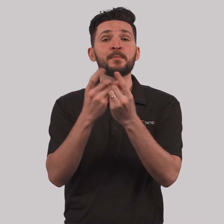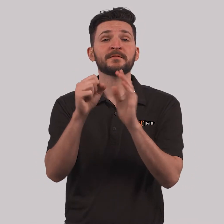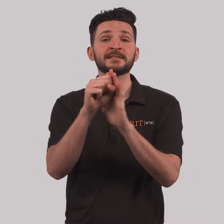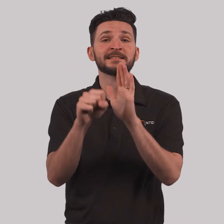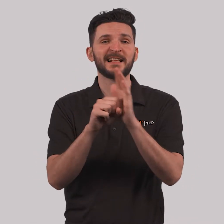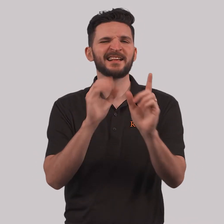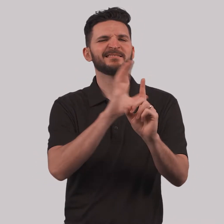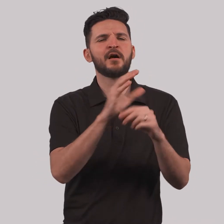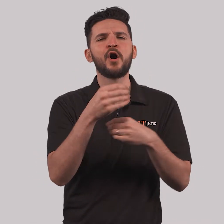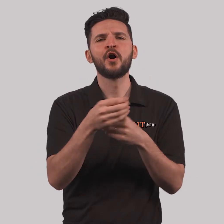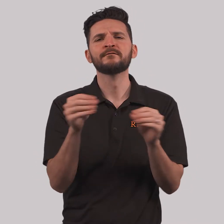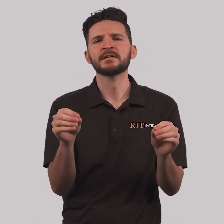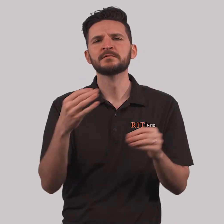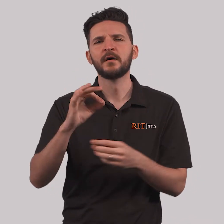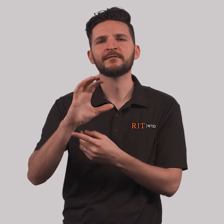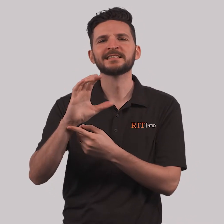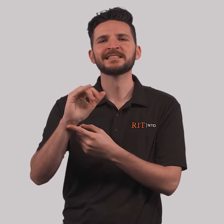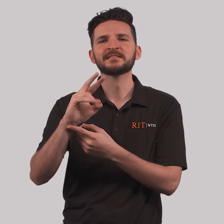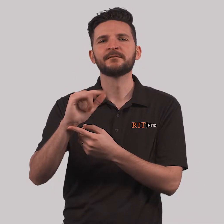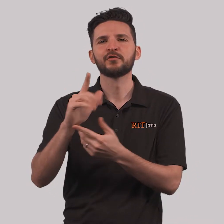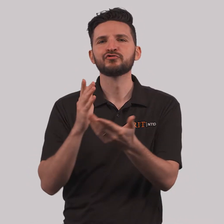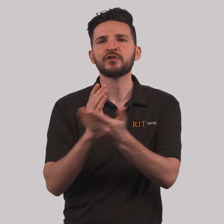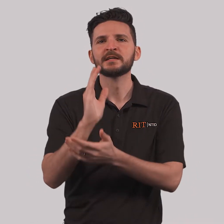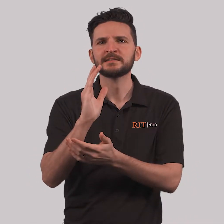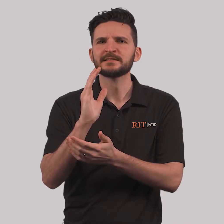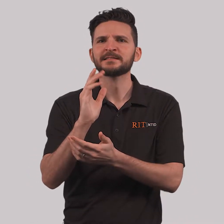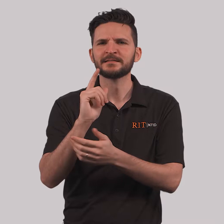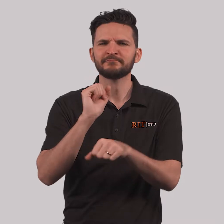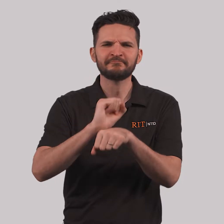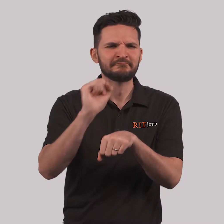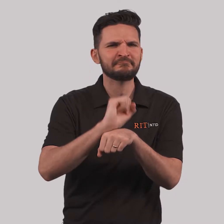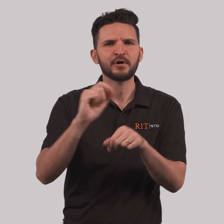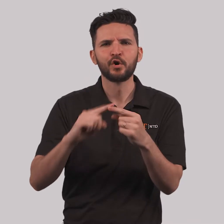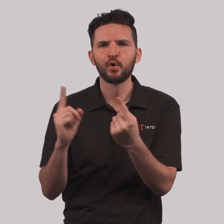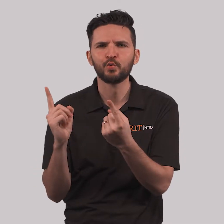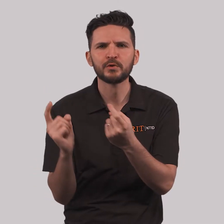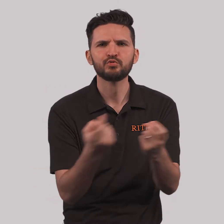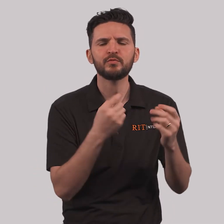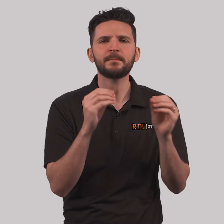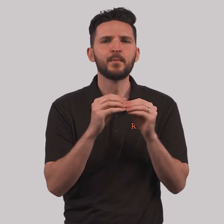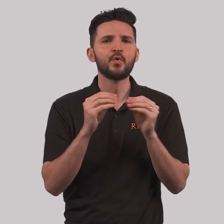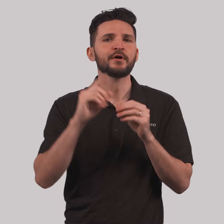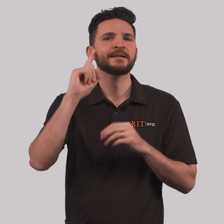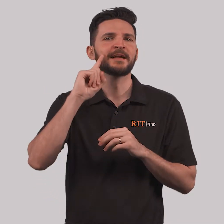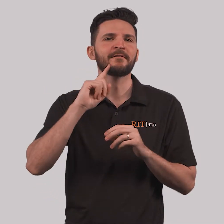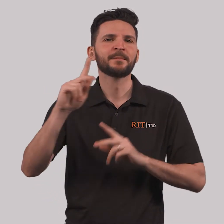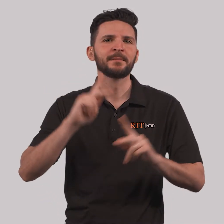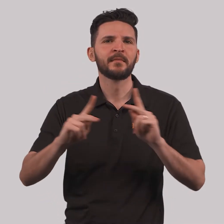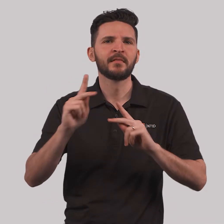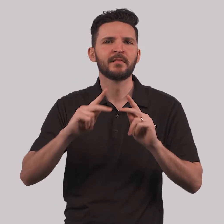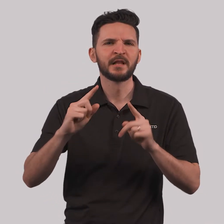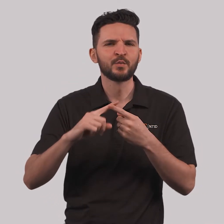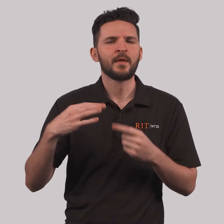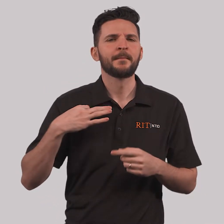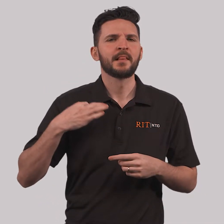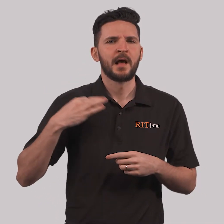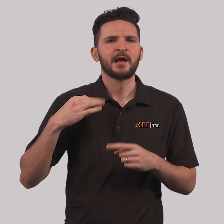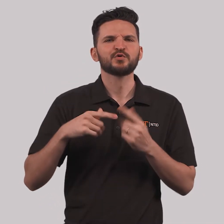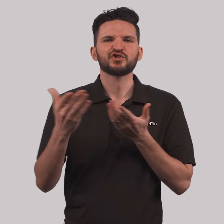Second, the U.S. Department of State's Office of Civil Rights is working to recruit more deaf deaf people to apply